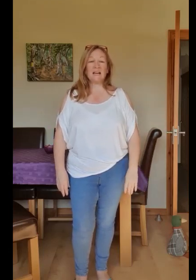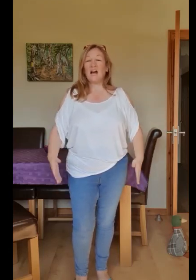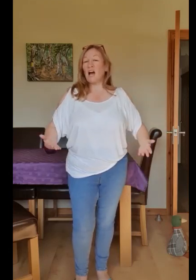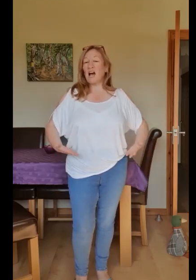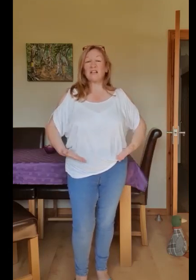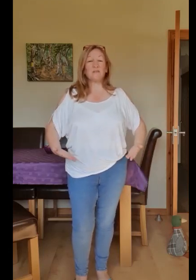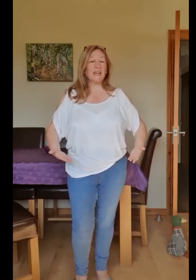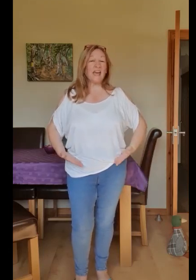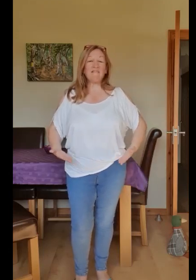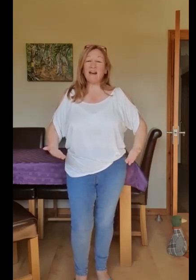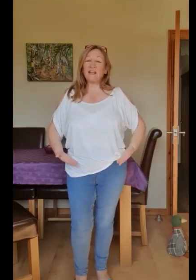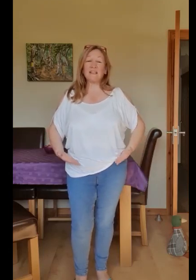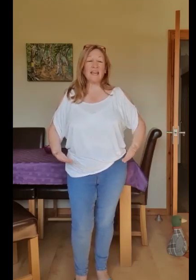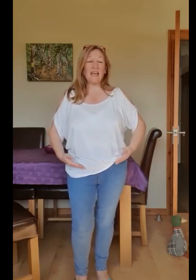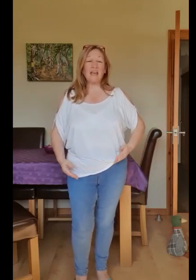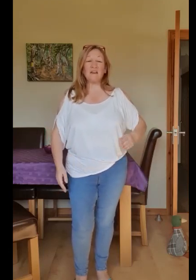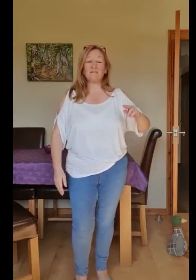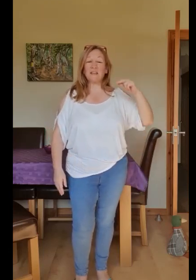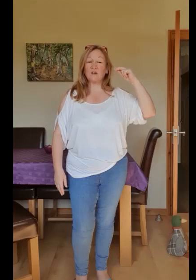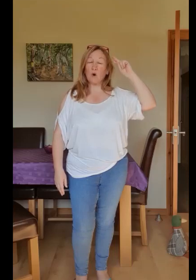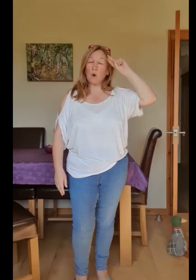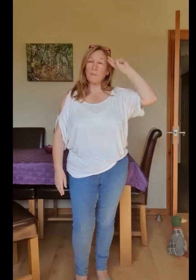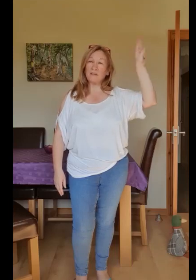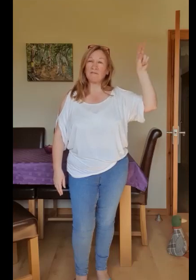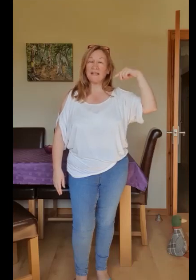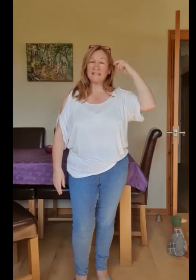I don't care, I don't care if they call me crazy,